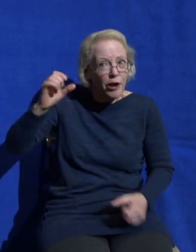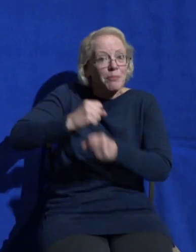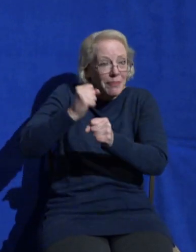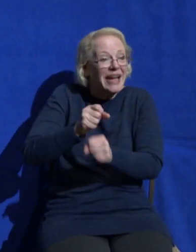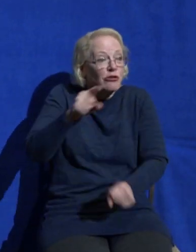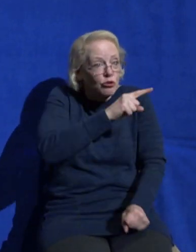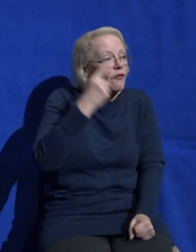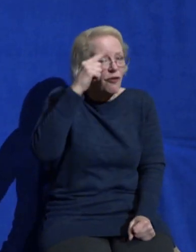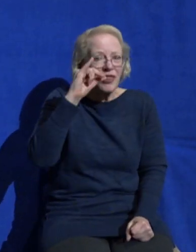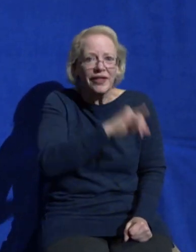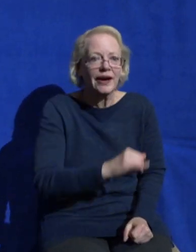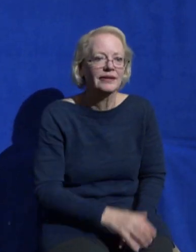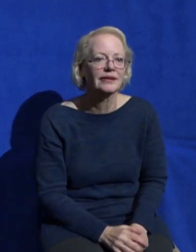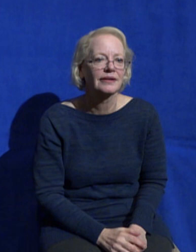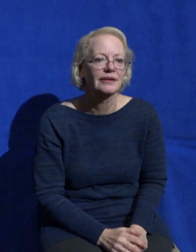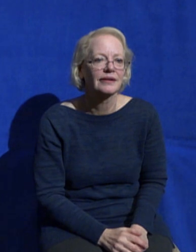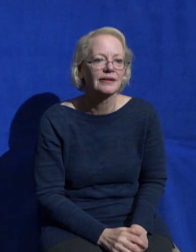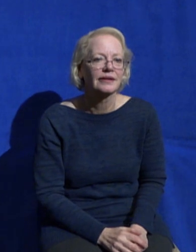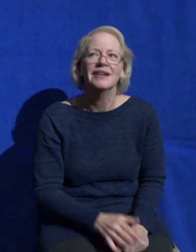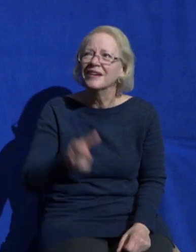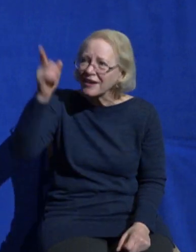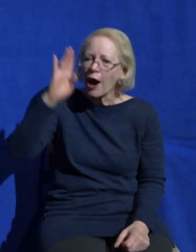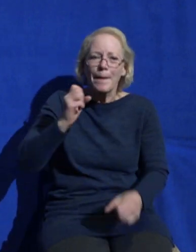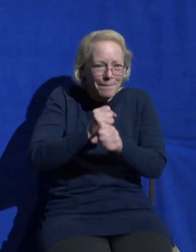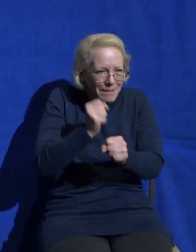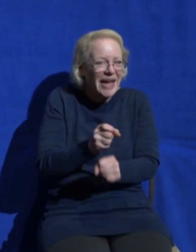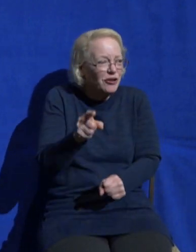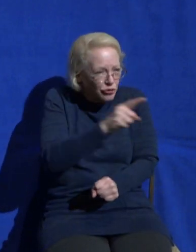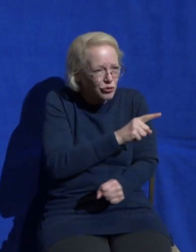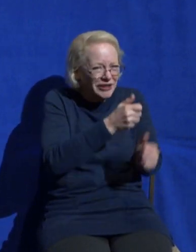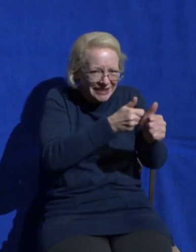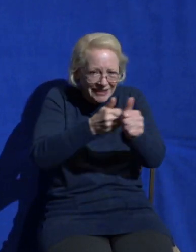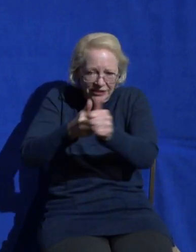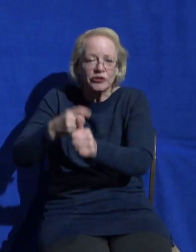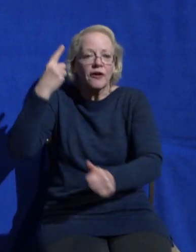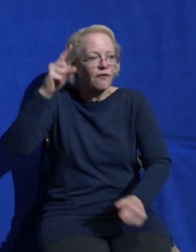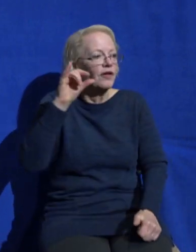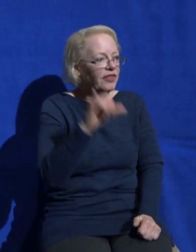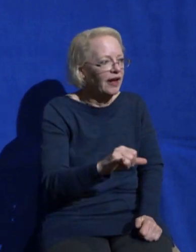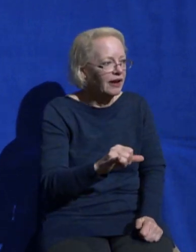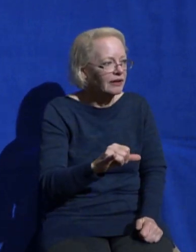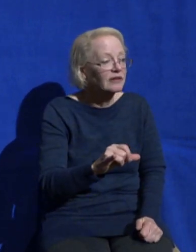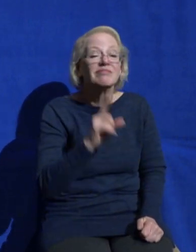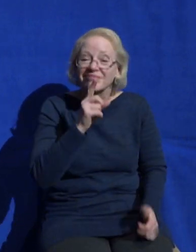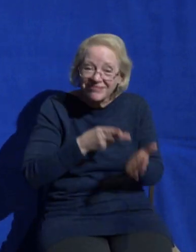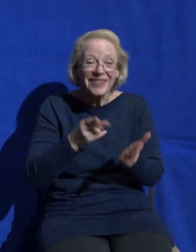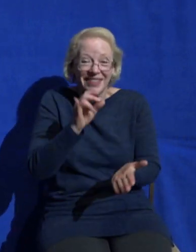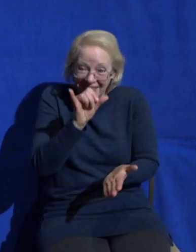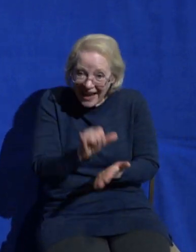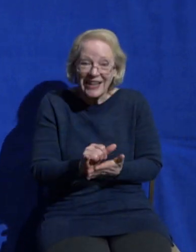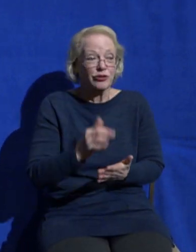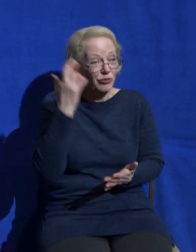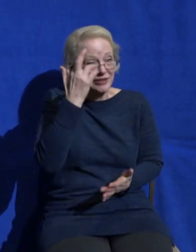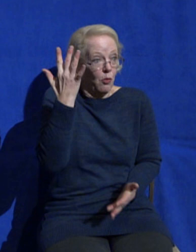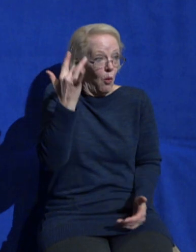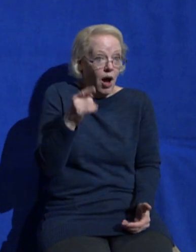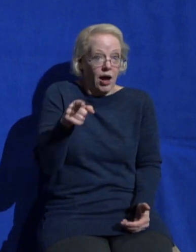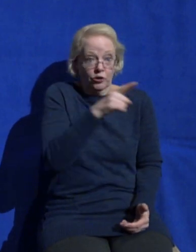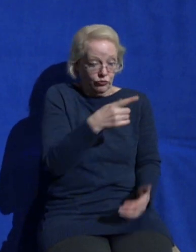this is what you were made for this is literally the reason you were created it's the reason you've been redeemed